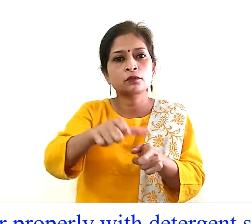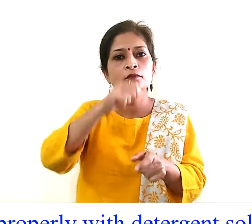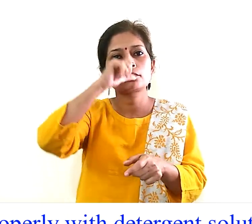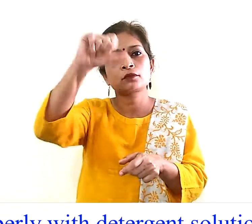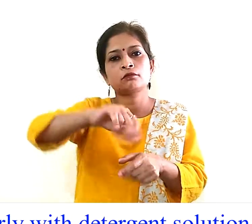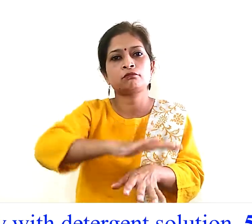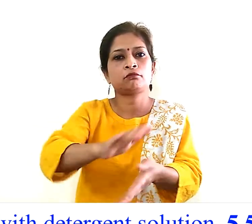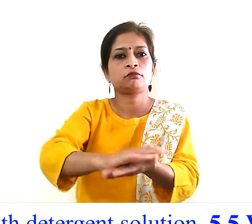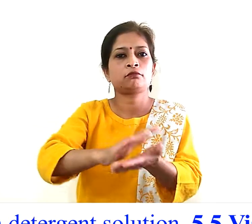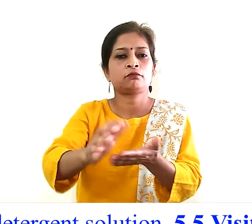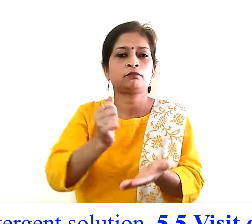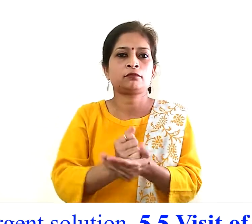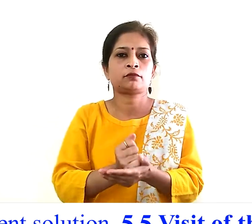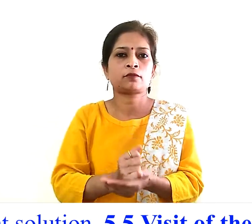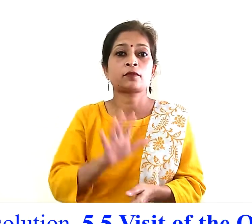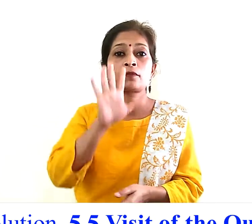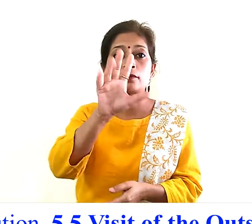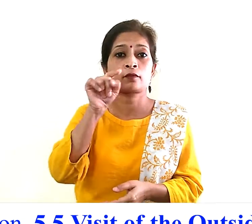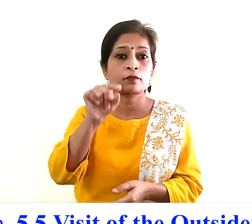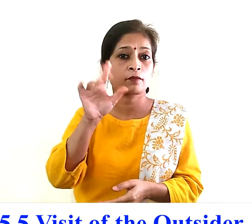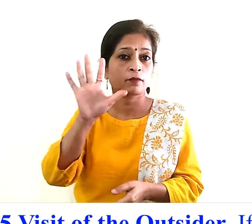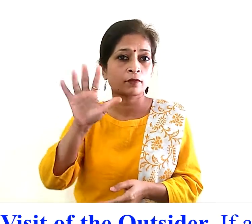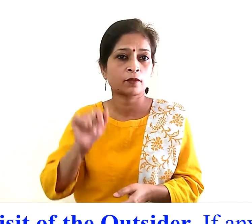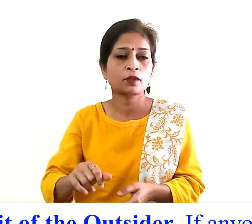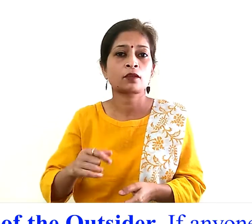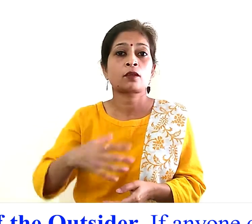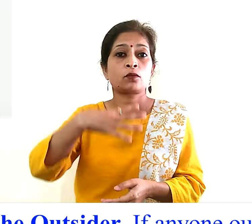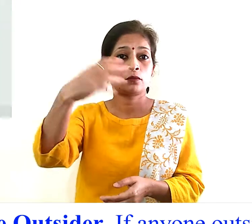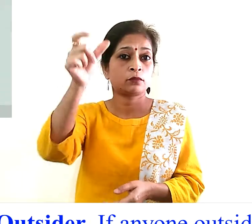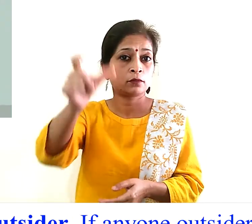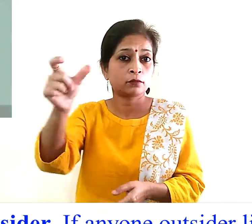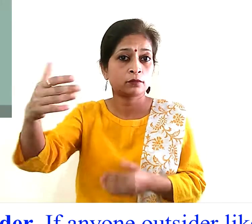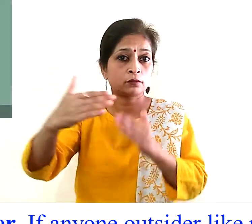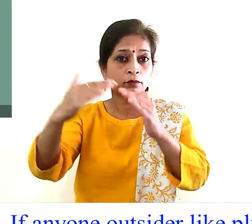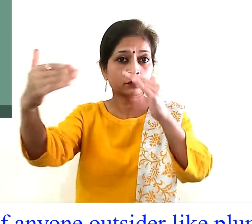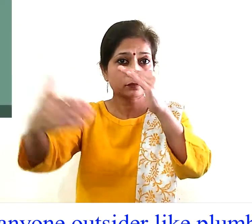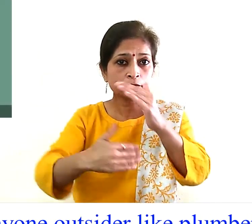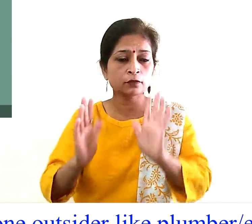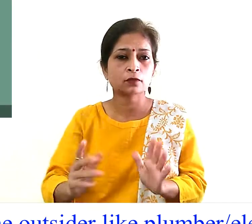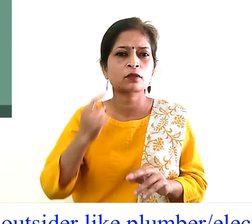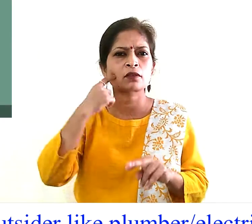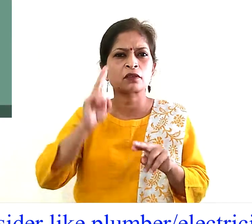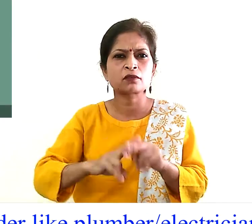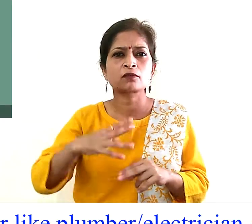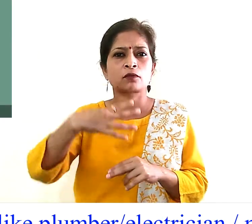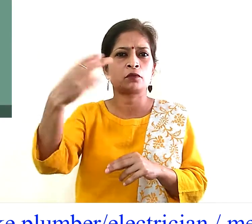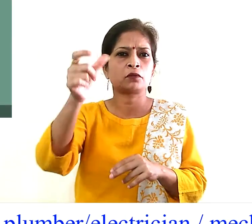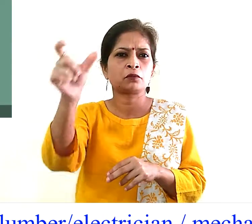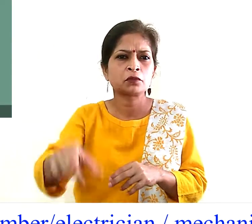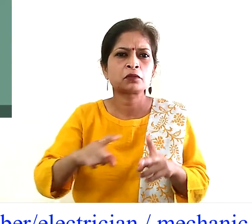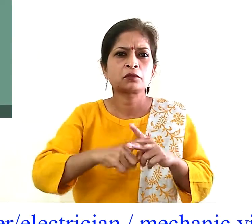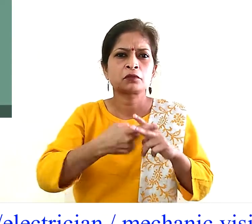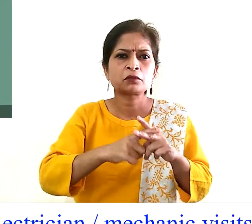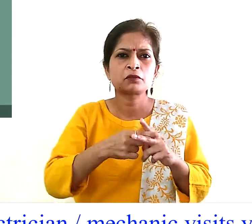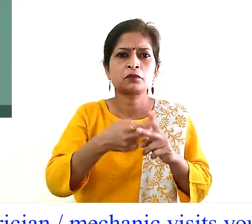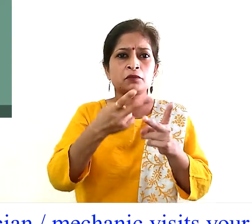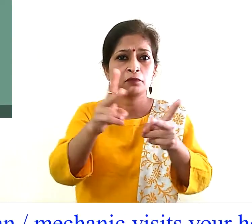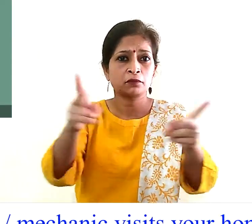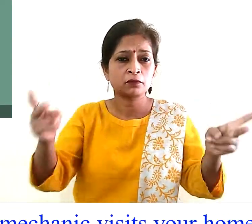5.5 visit of the outsider if anyone outsider like plumber electrician mechanic